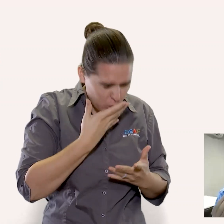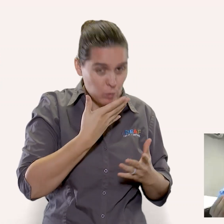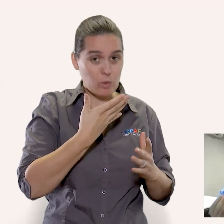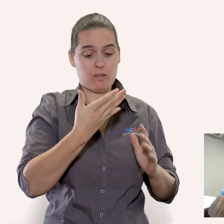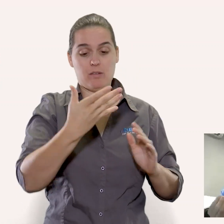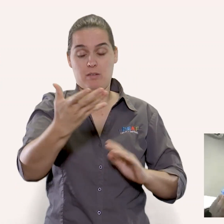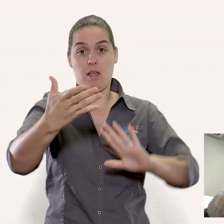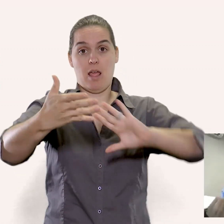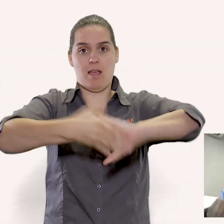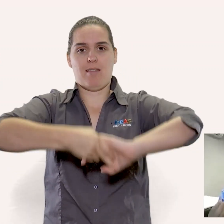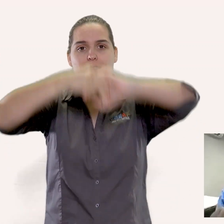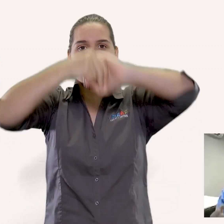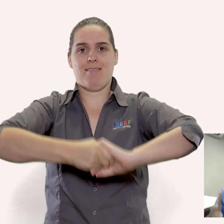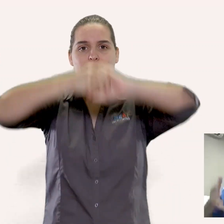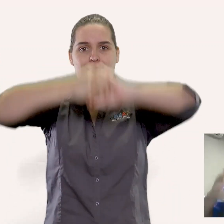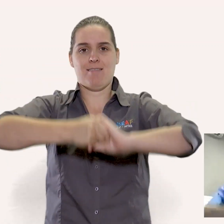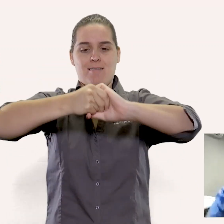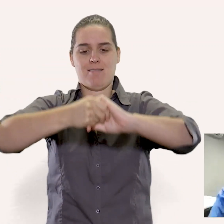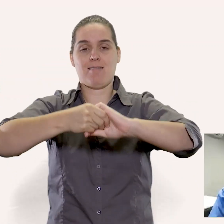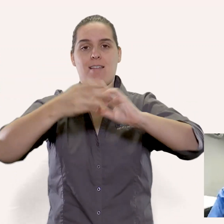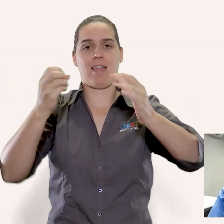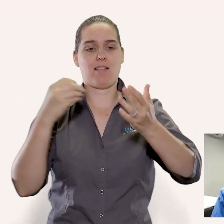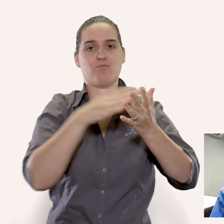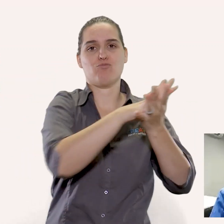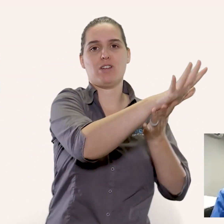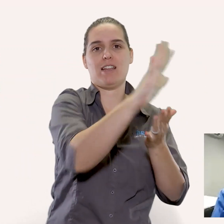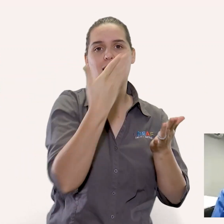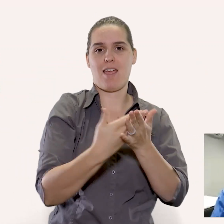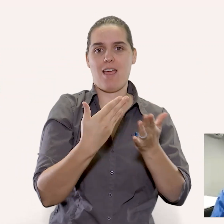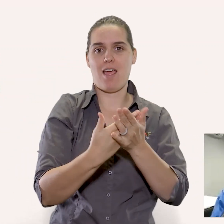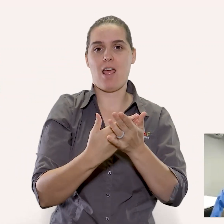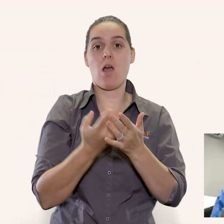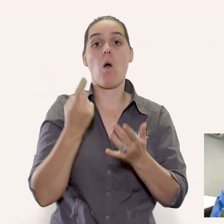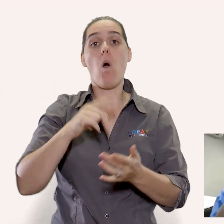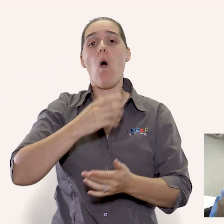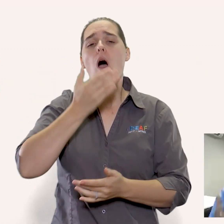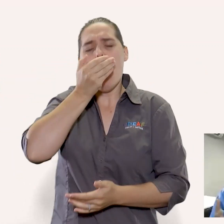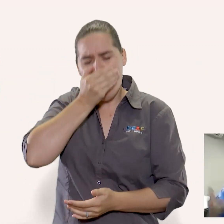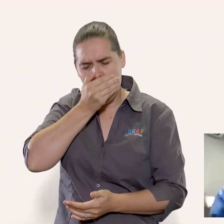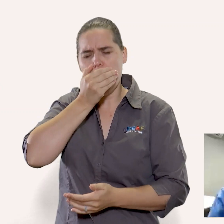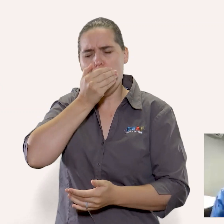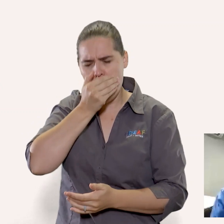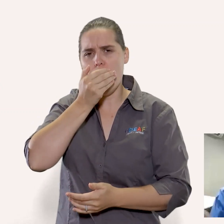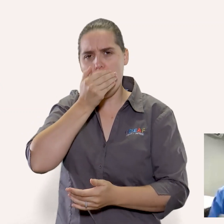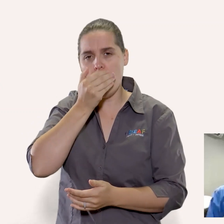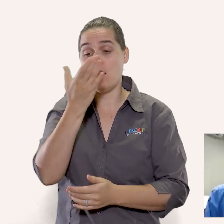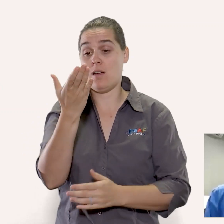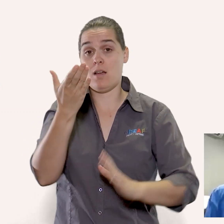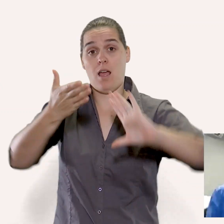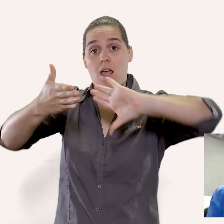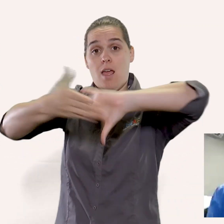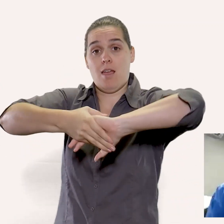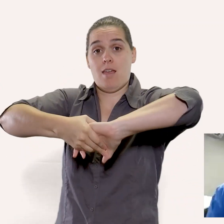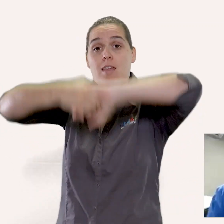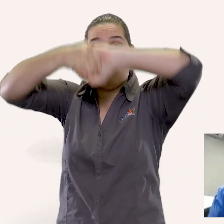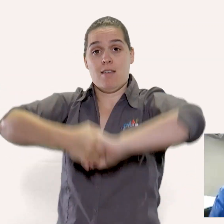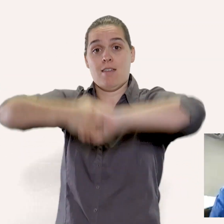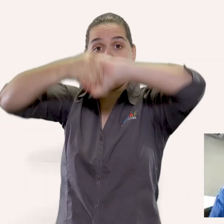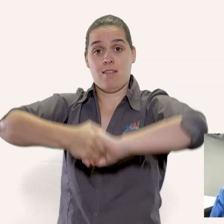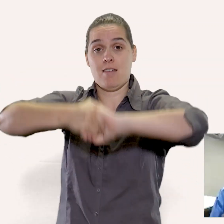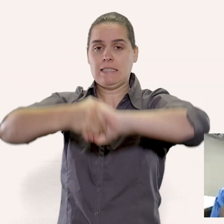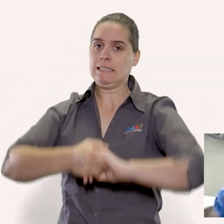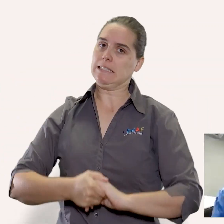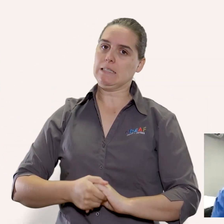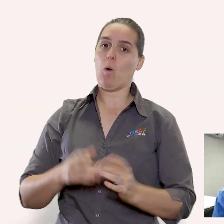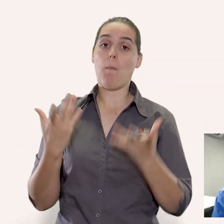infection so you're shaking someone's hand and their mucus was on their hand and that's a bit of a gross idea